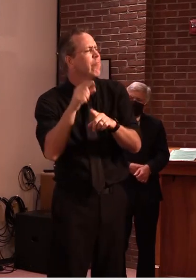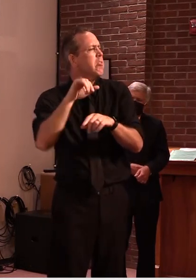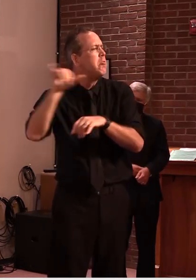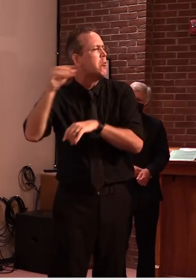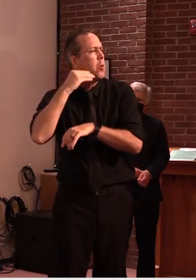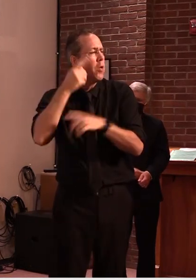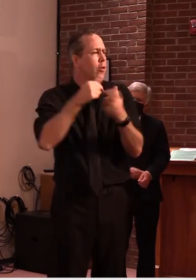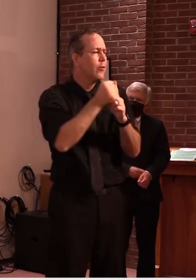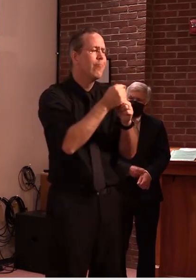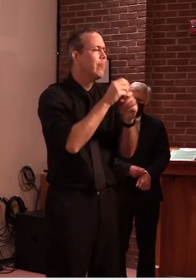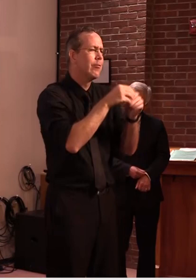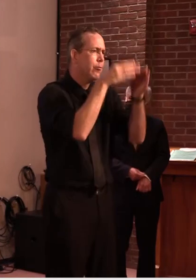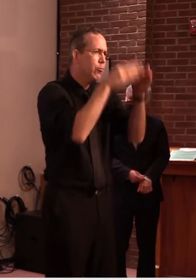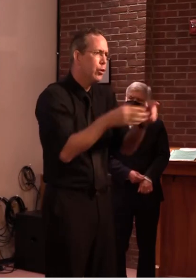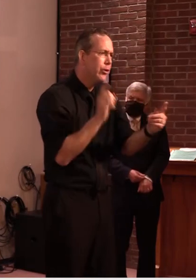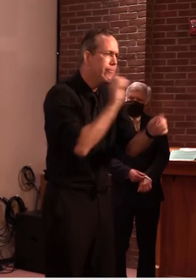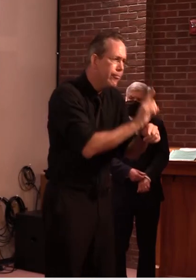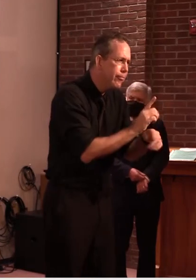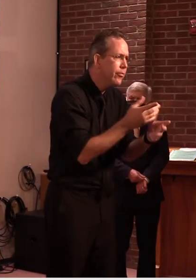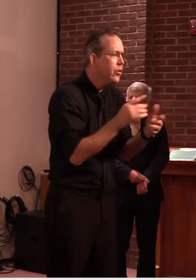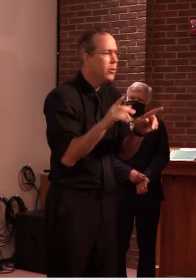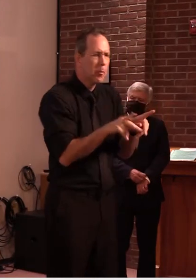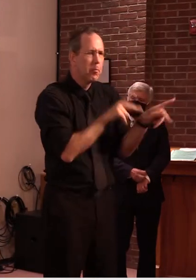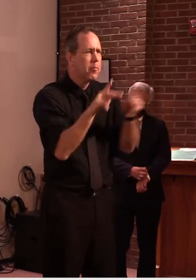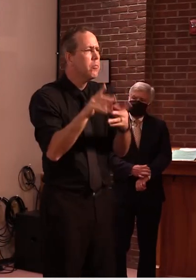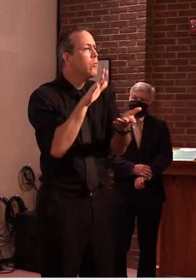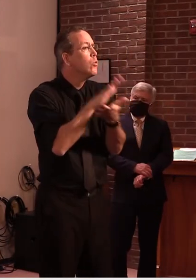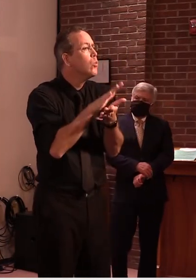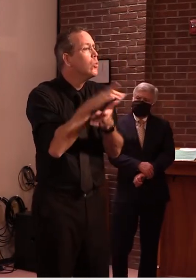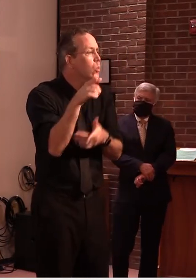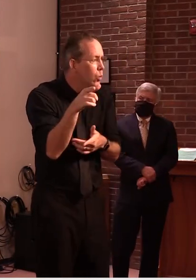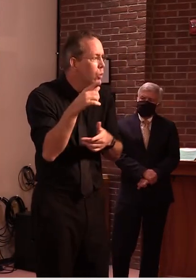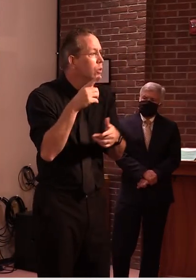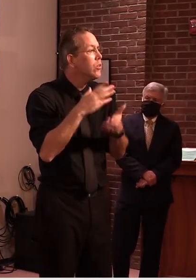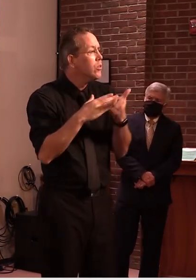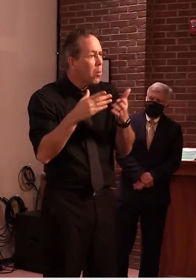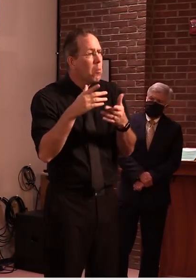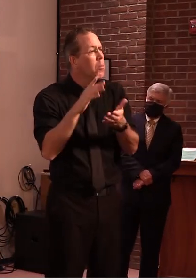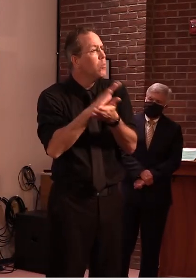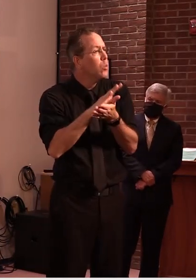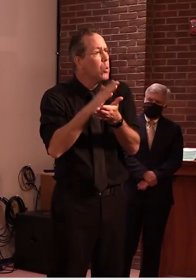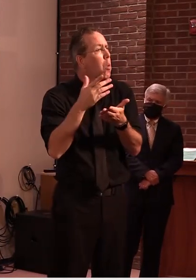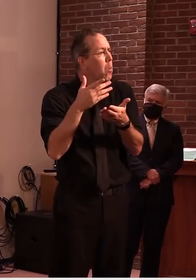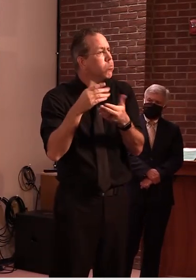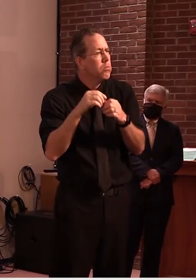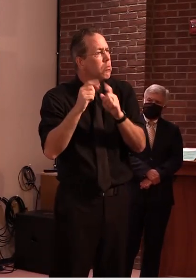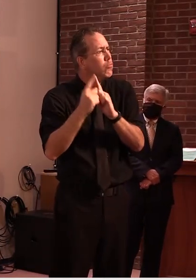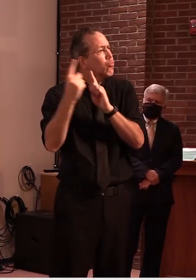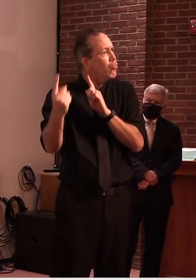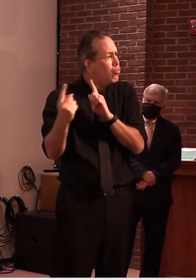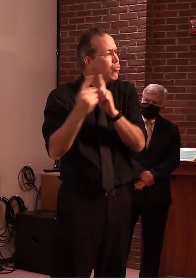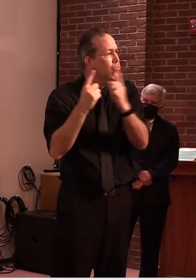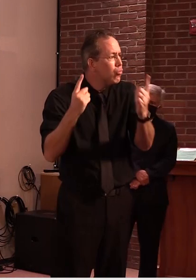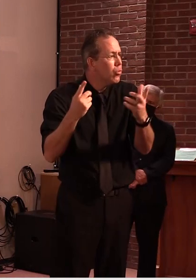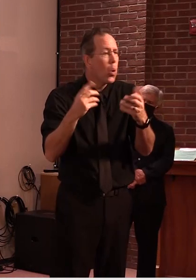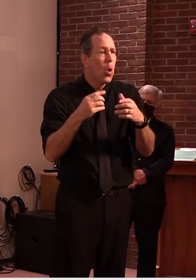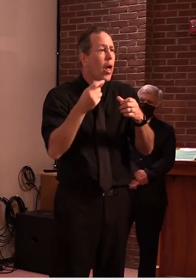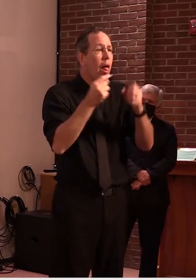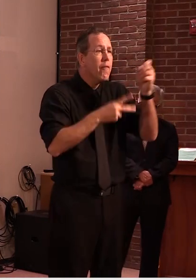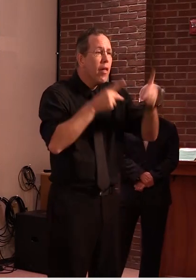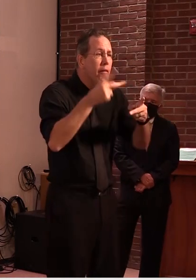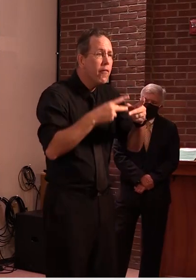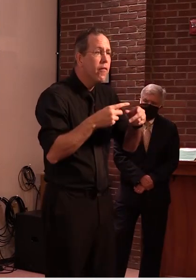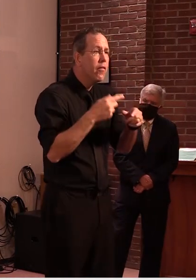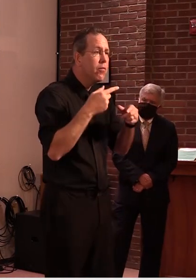with what we're doing with the schools with the hybrid situation we're not forcing anyone to do anything they don't